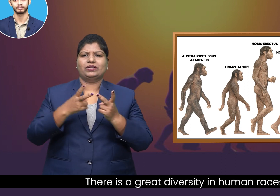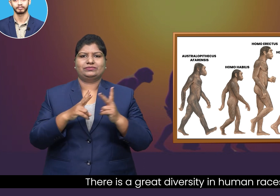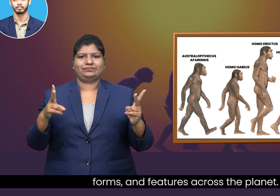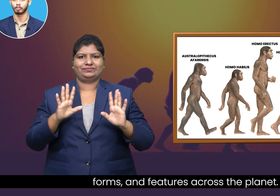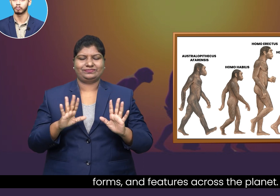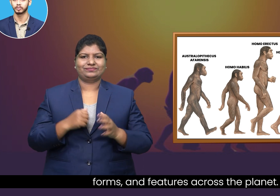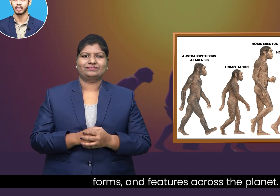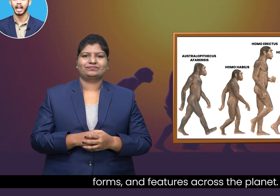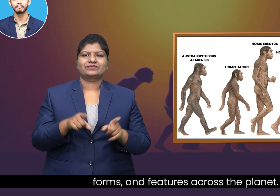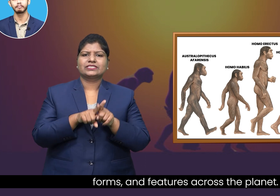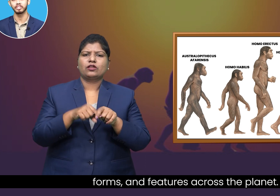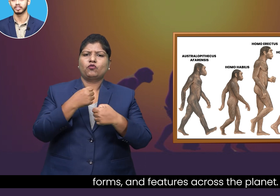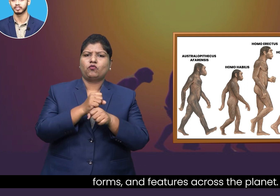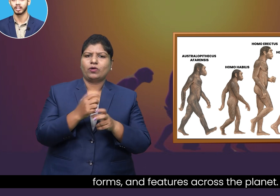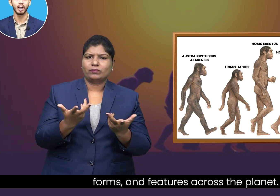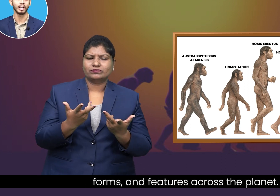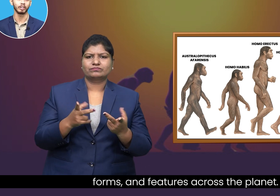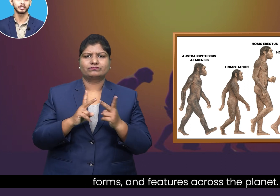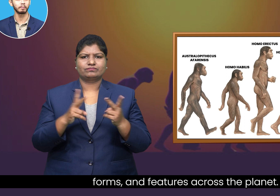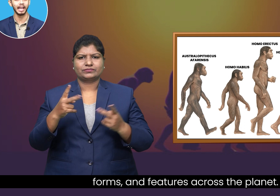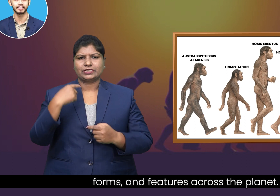Forms and features across the planet.